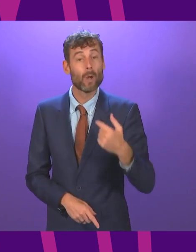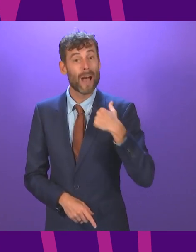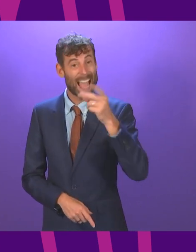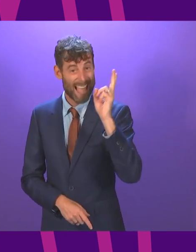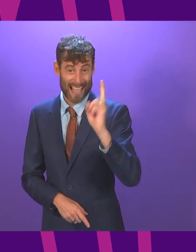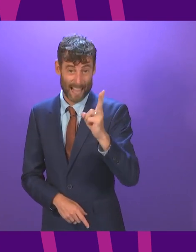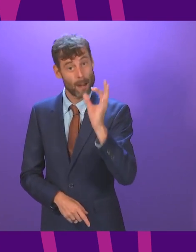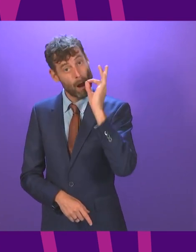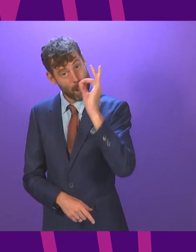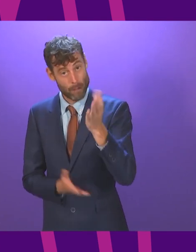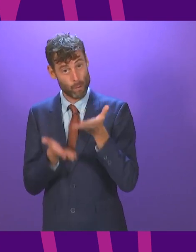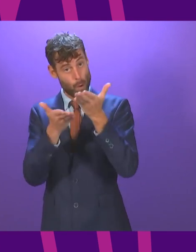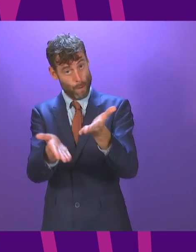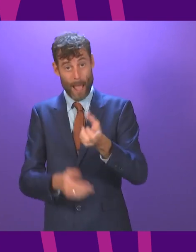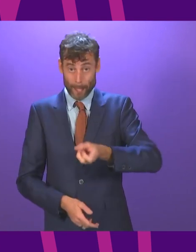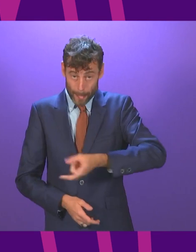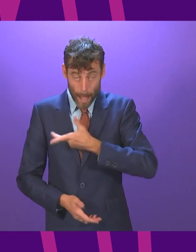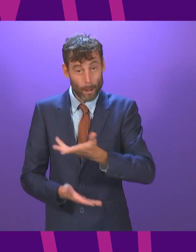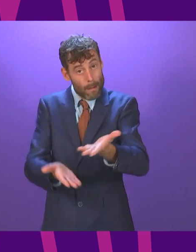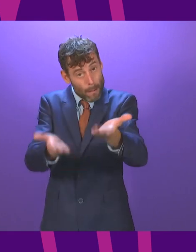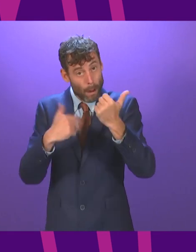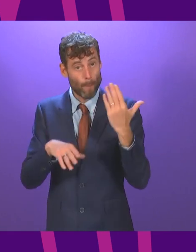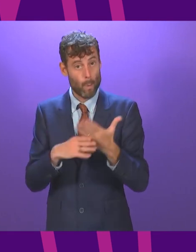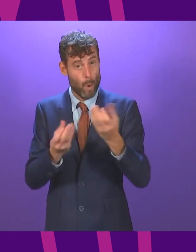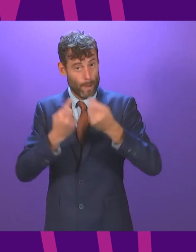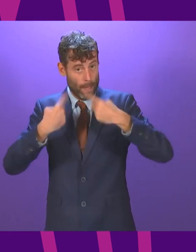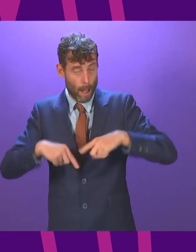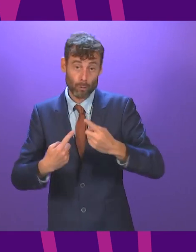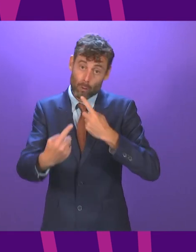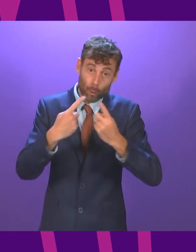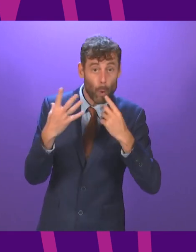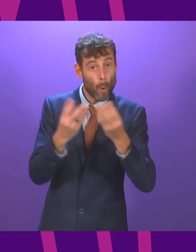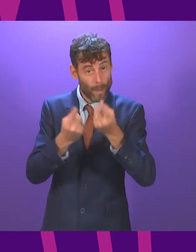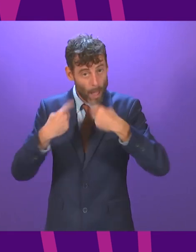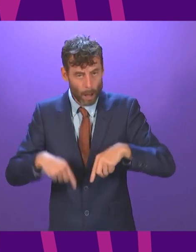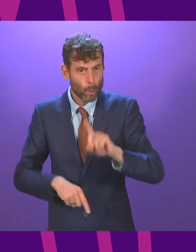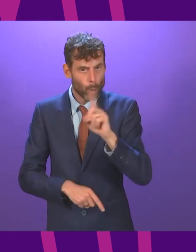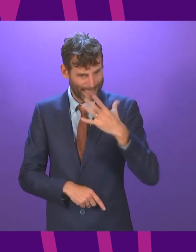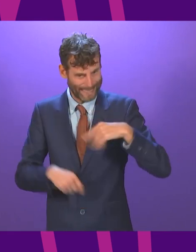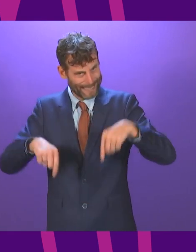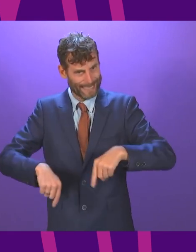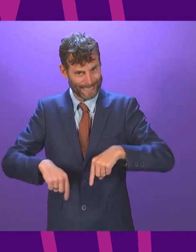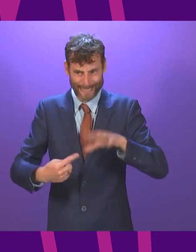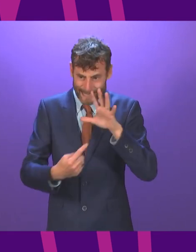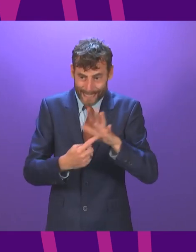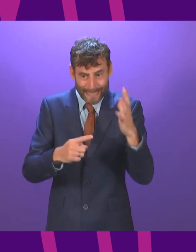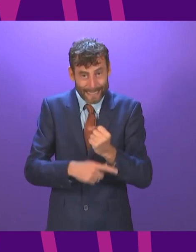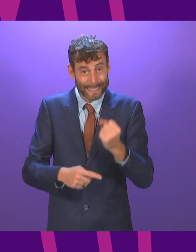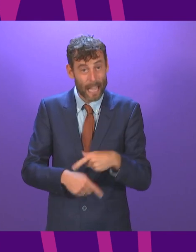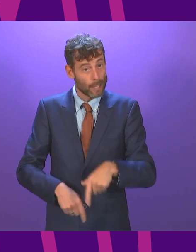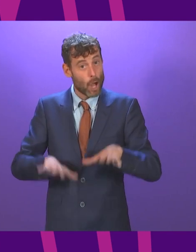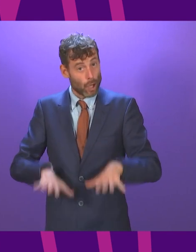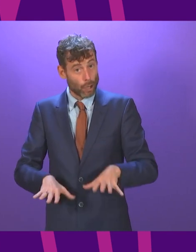work with us, to cooperate, to be part of that consensus building. Because I agree with them, that's what the country needs. But it takes